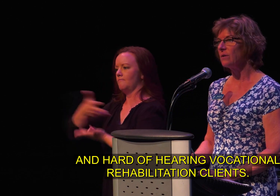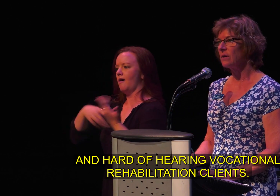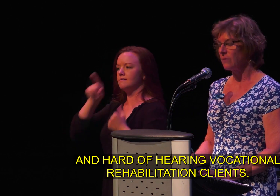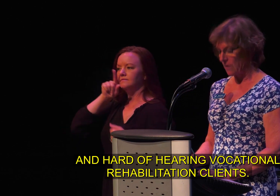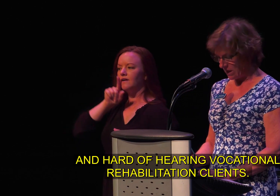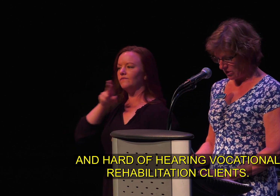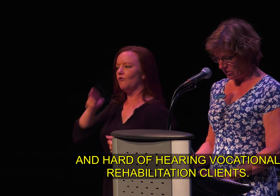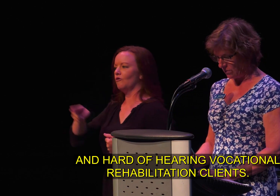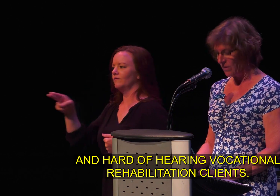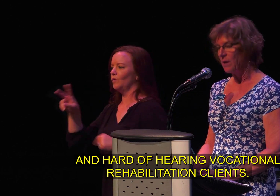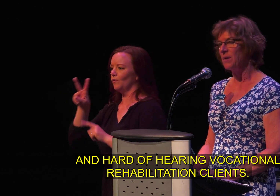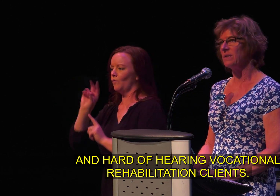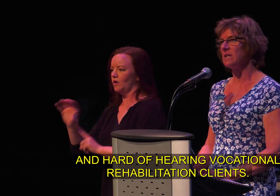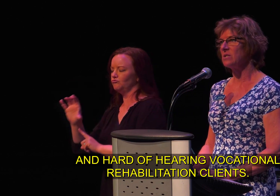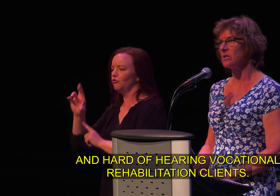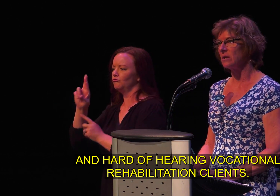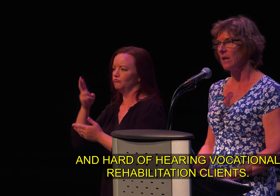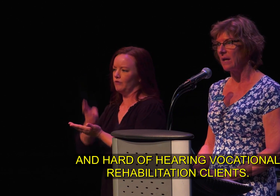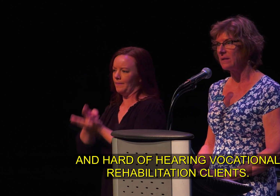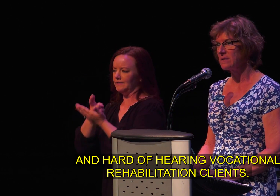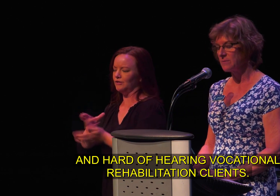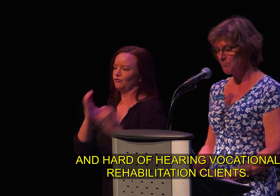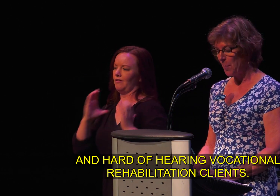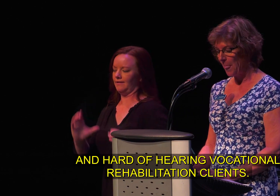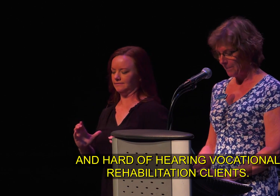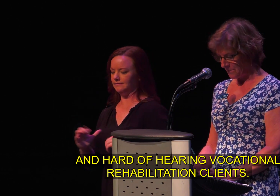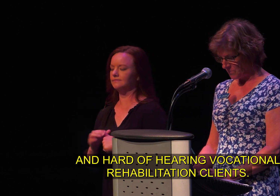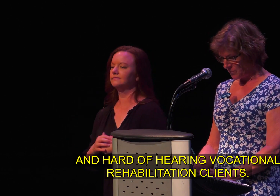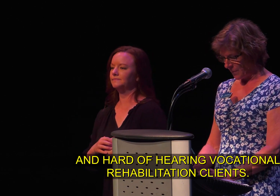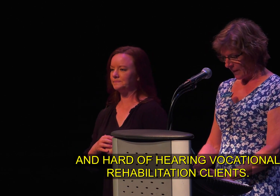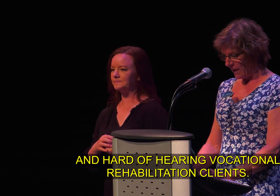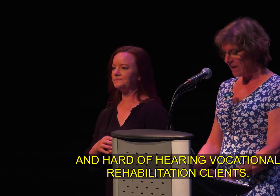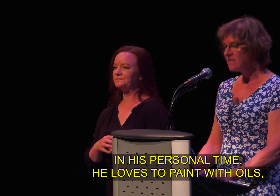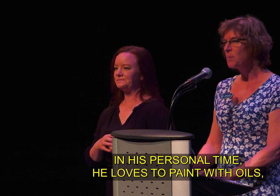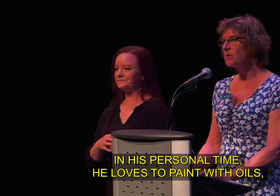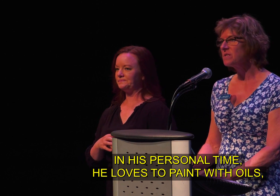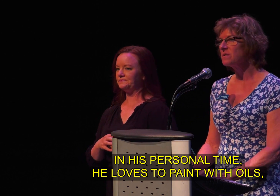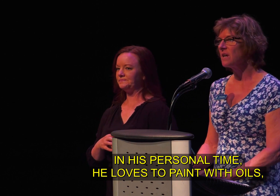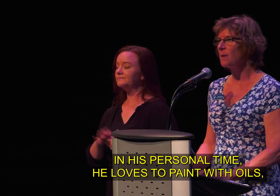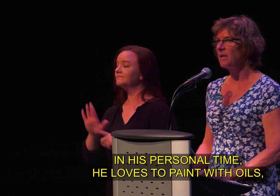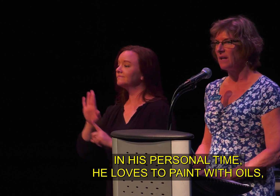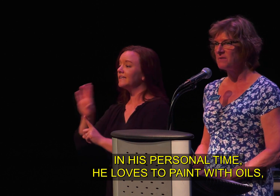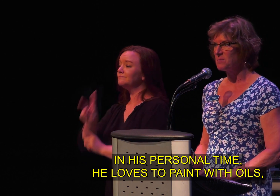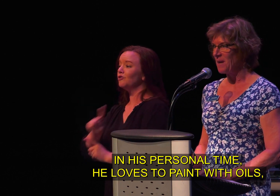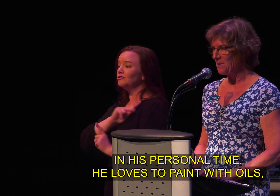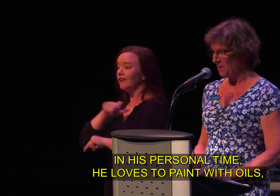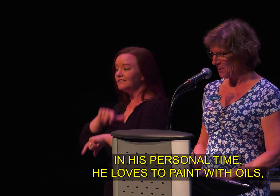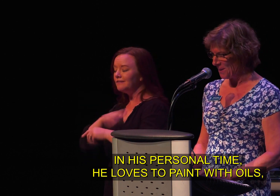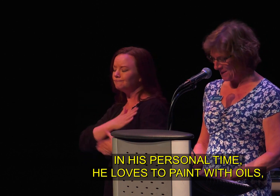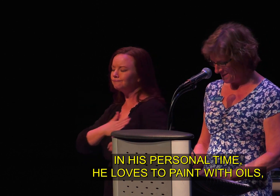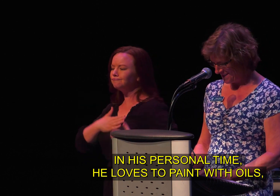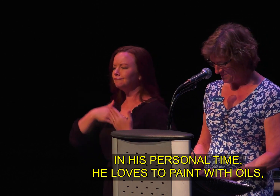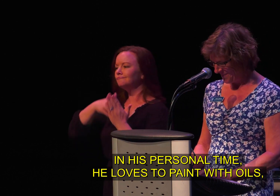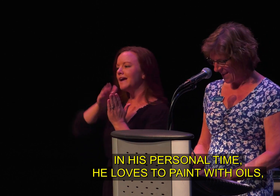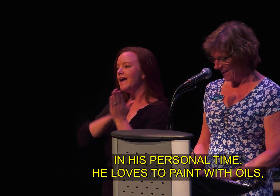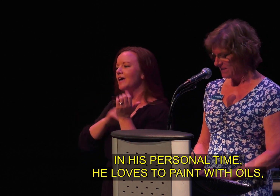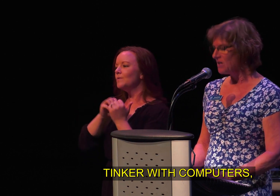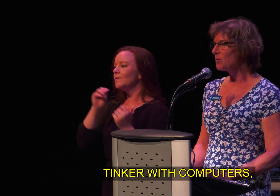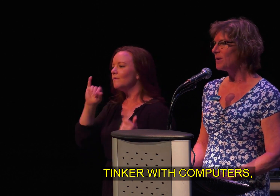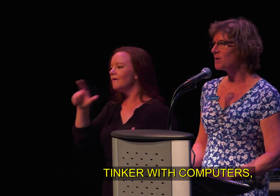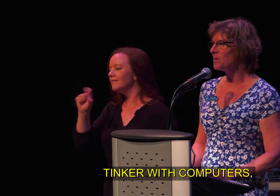and hard of hearing vocational rehabilitation clients. In his personal time, he loves to paint with oils,